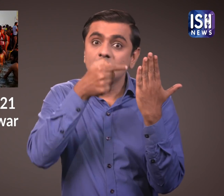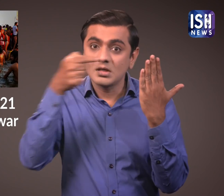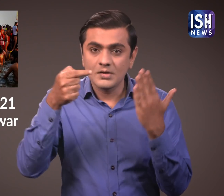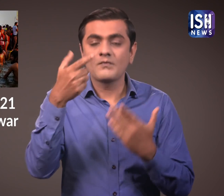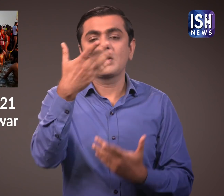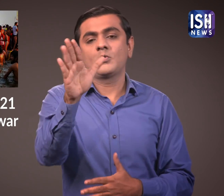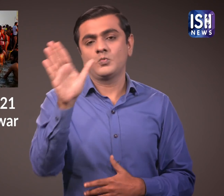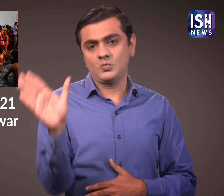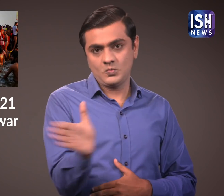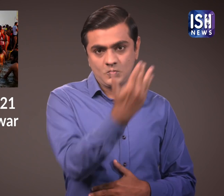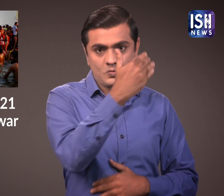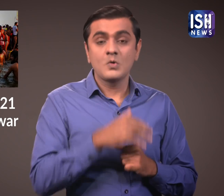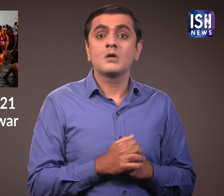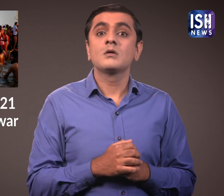negative COVID test report to enter.